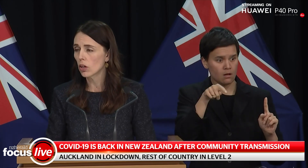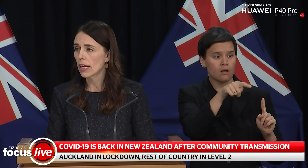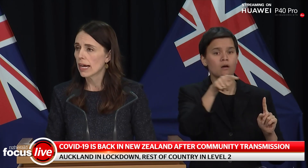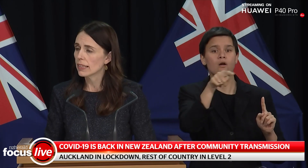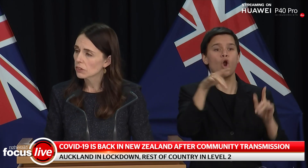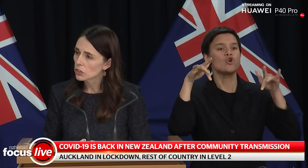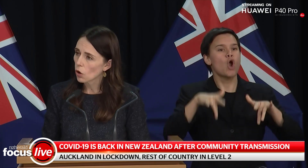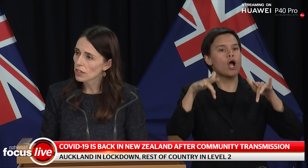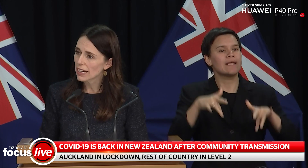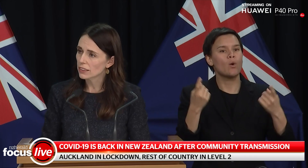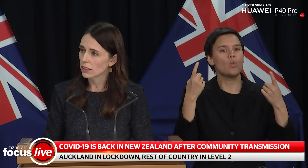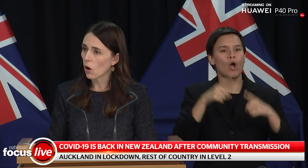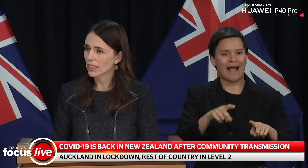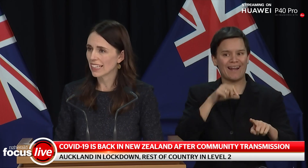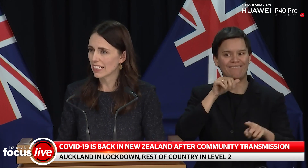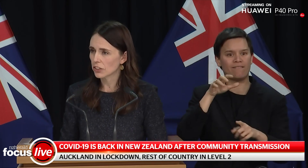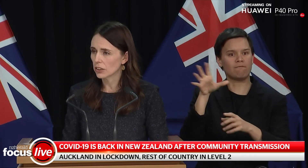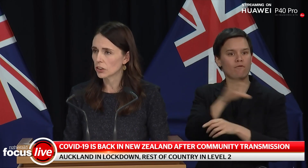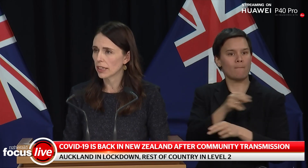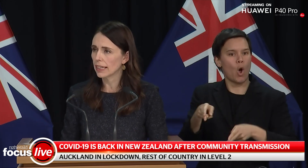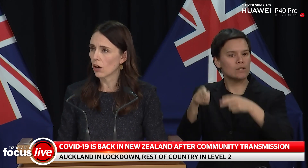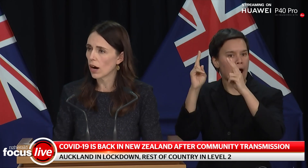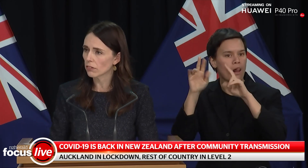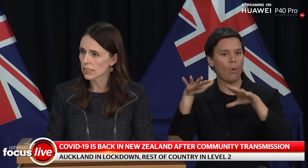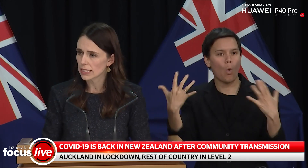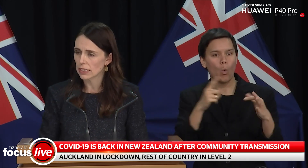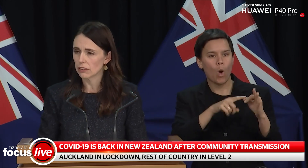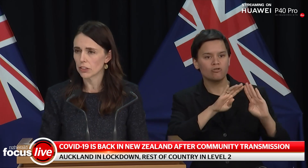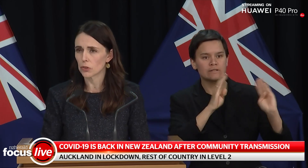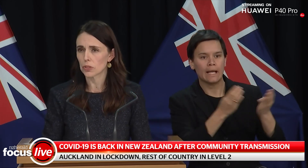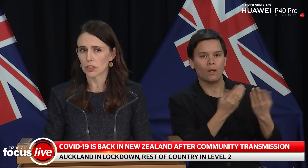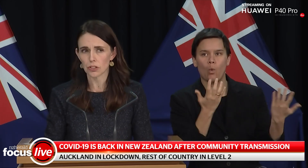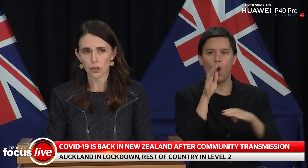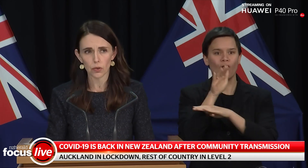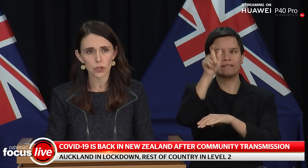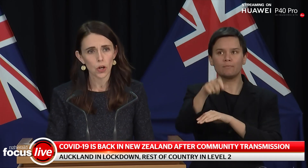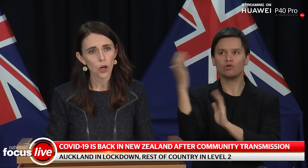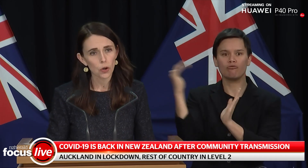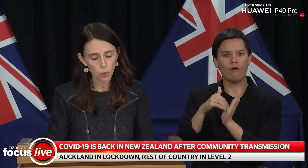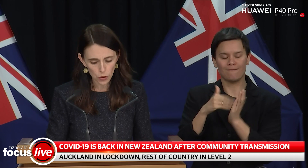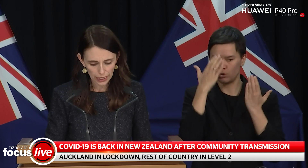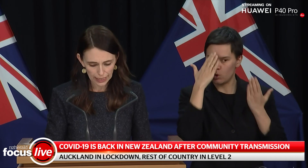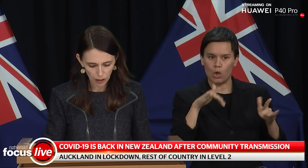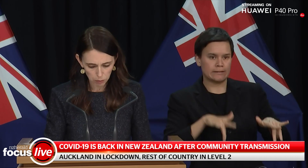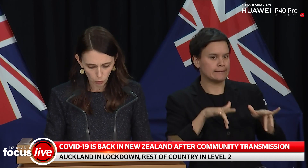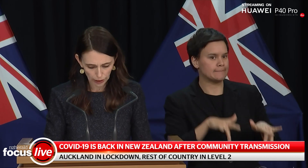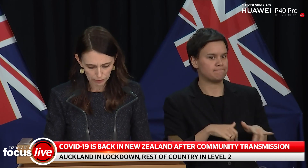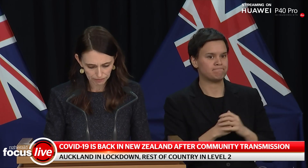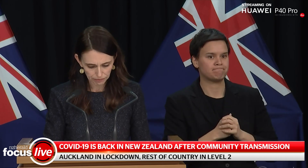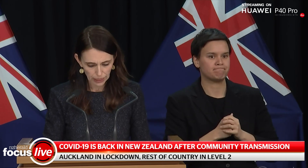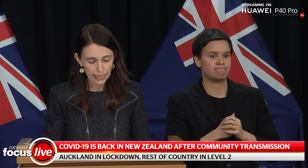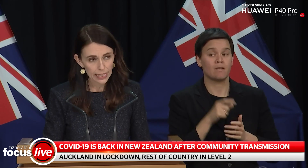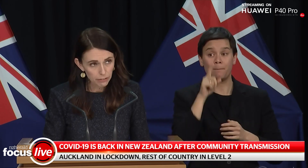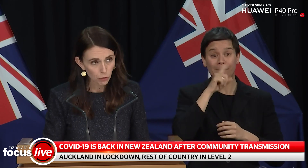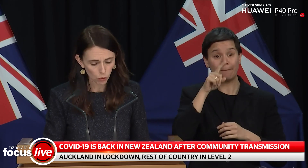of and there is no yet known connection to any high risk individuals such as those who work at our border.